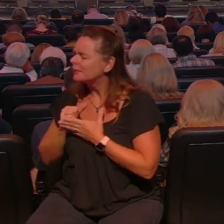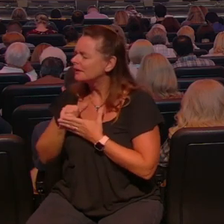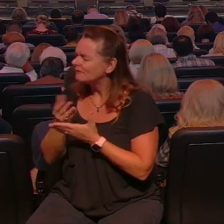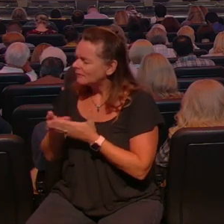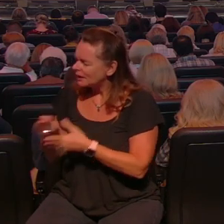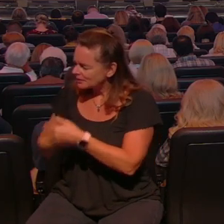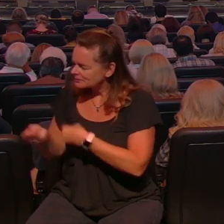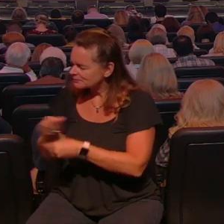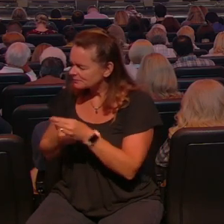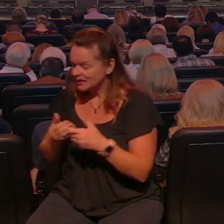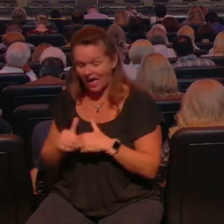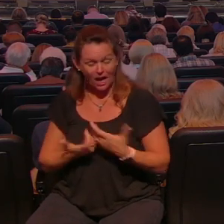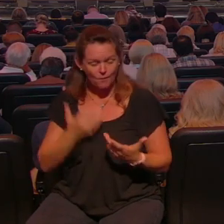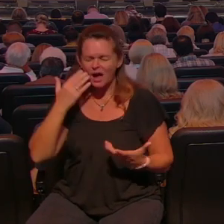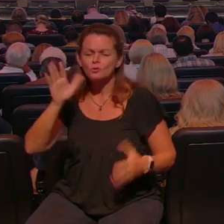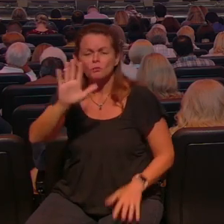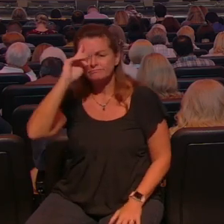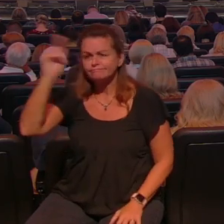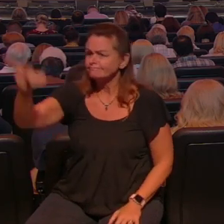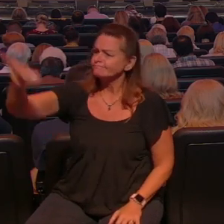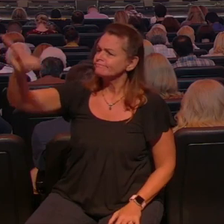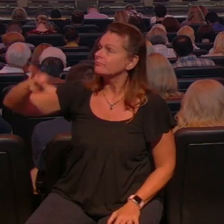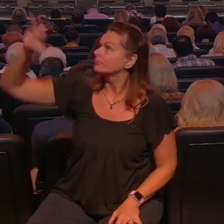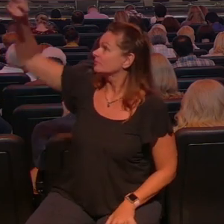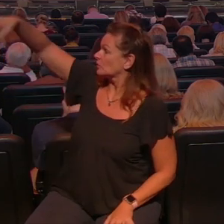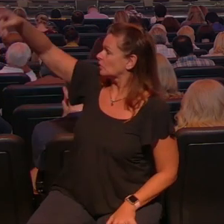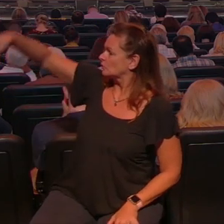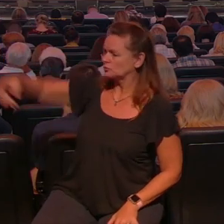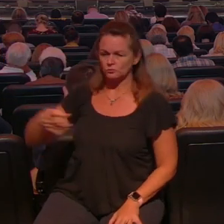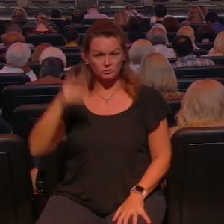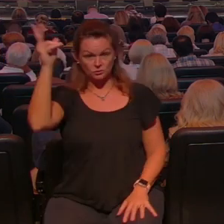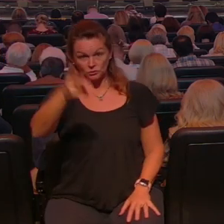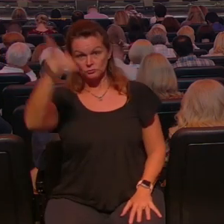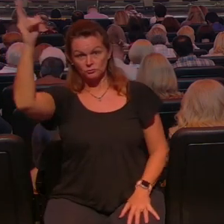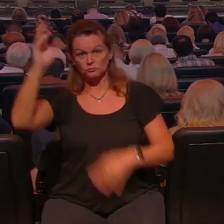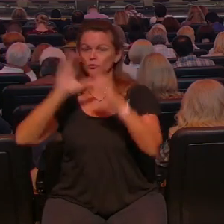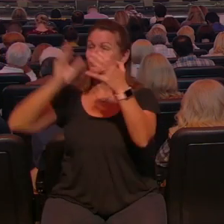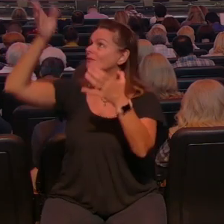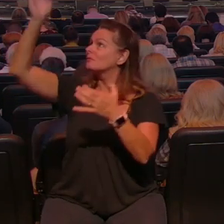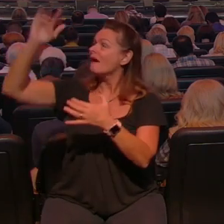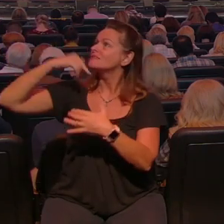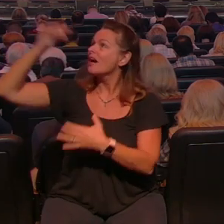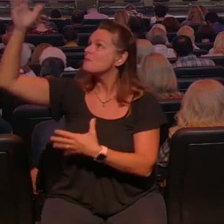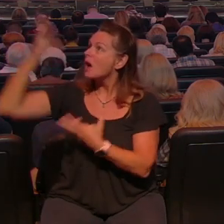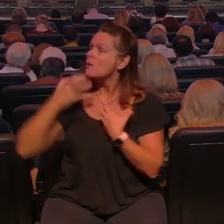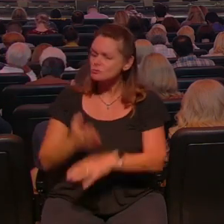I don't know what it is but whatever it is I want us to be a people that we live a blessed